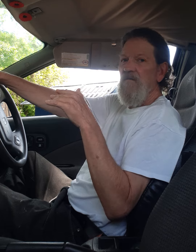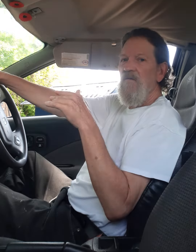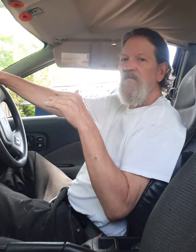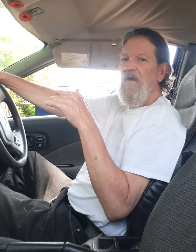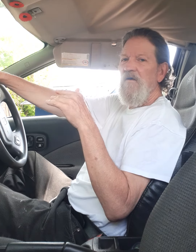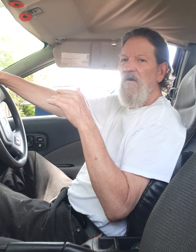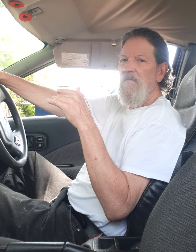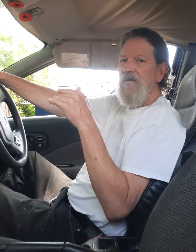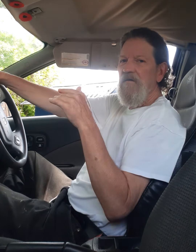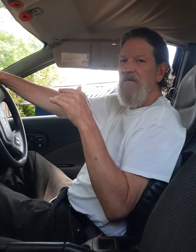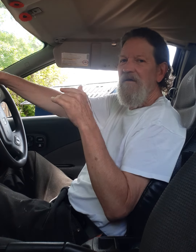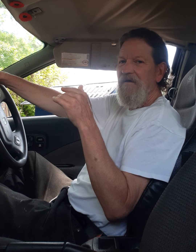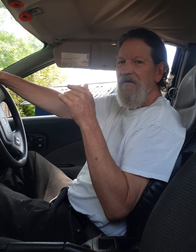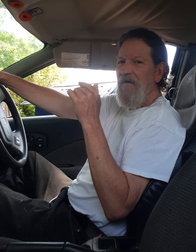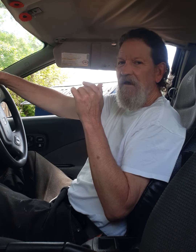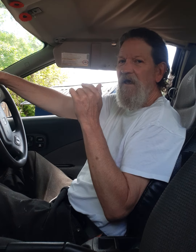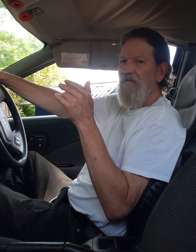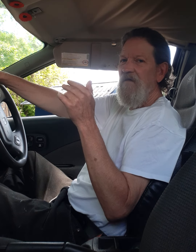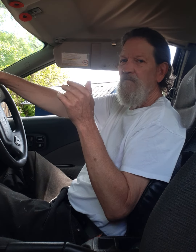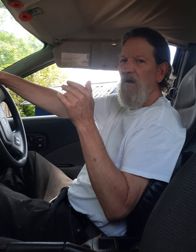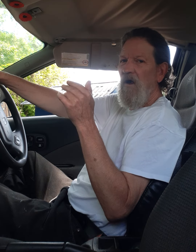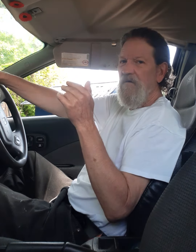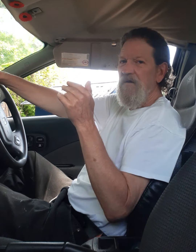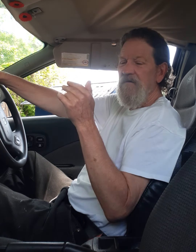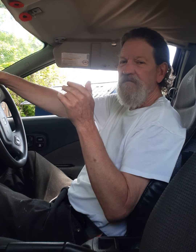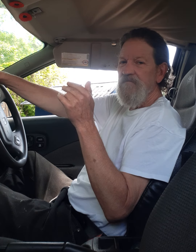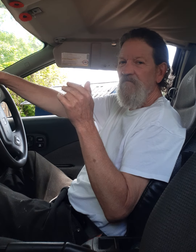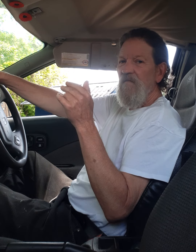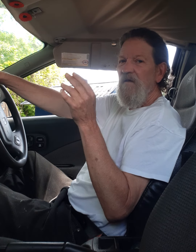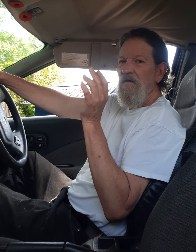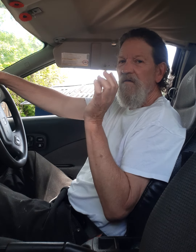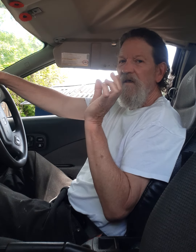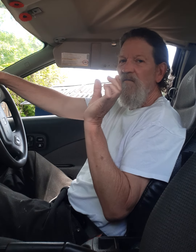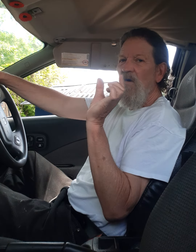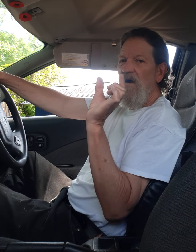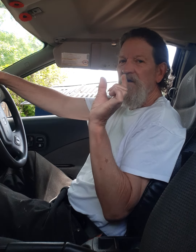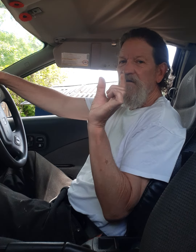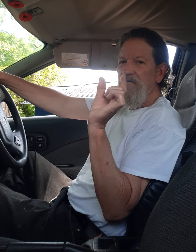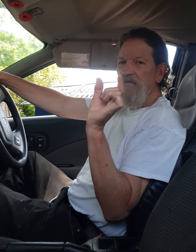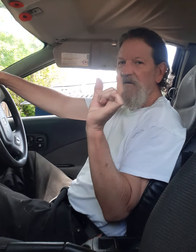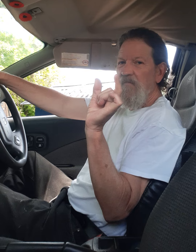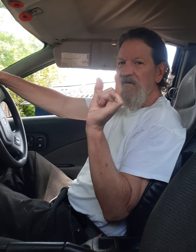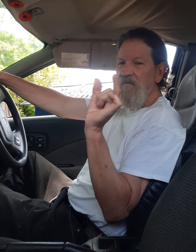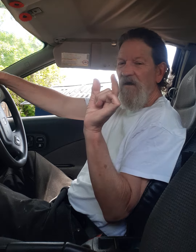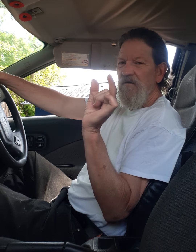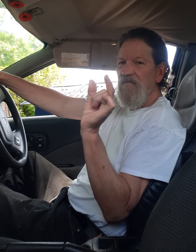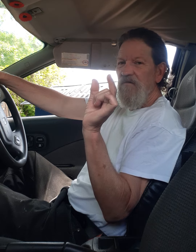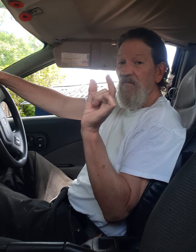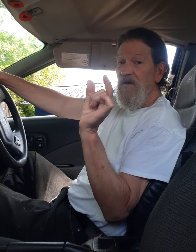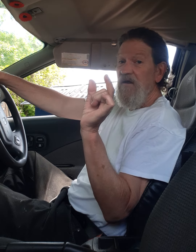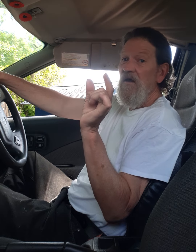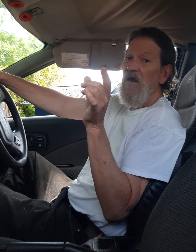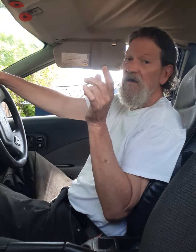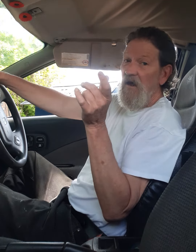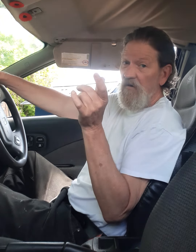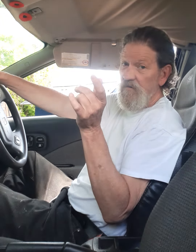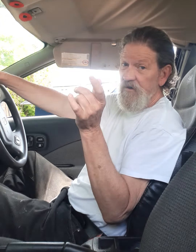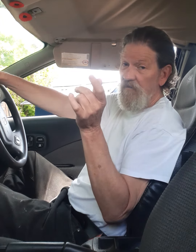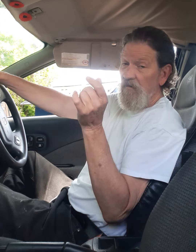remove that comment and they block me they want their perspective to be an echo chamber